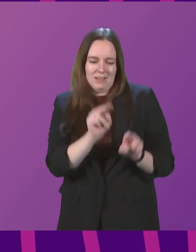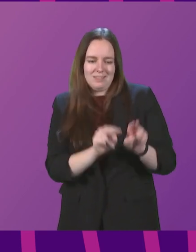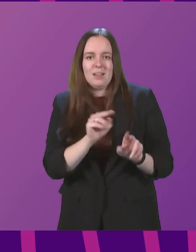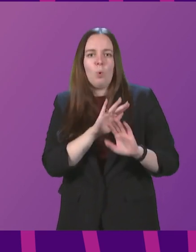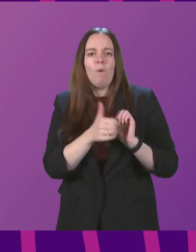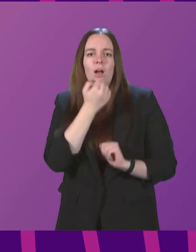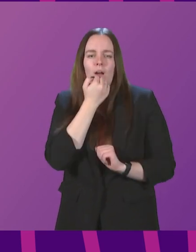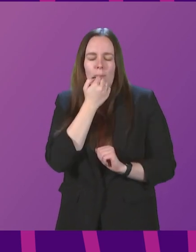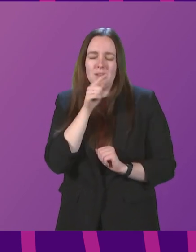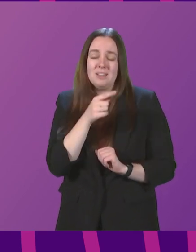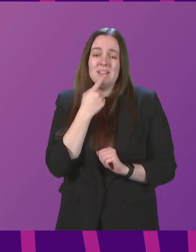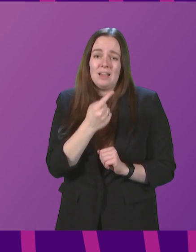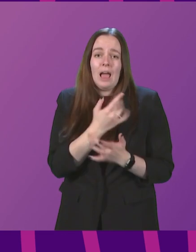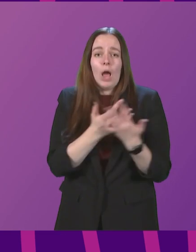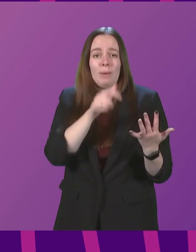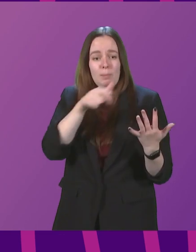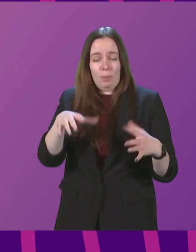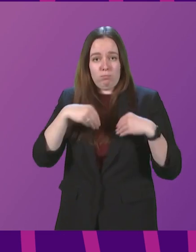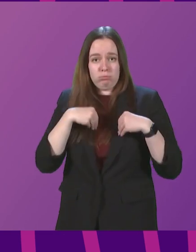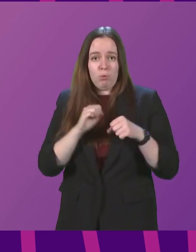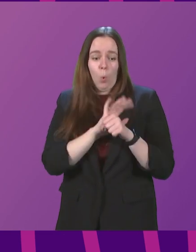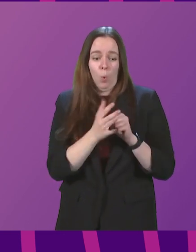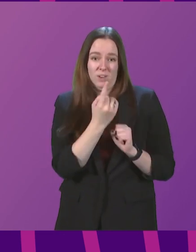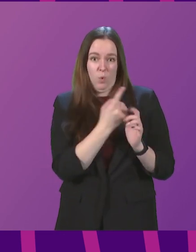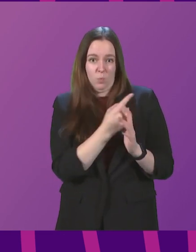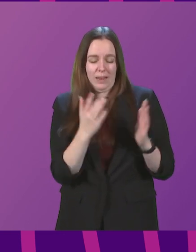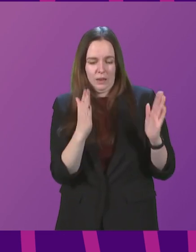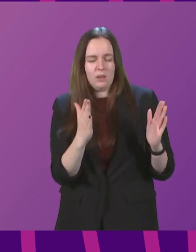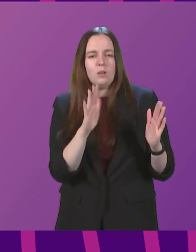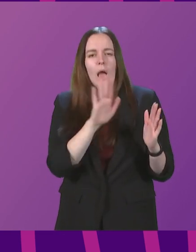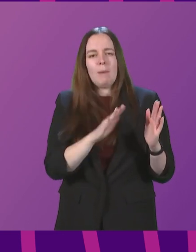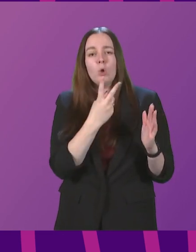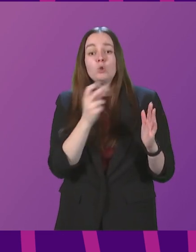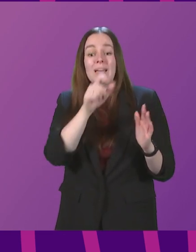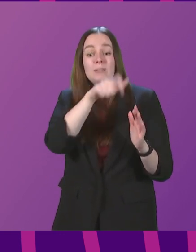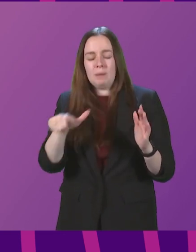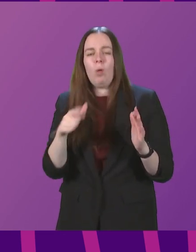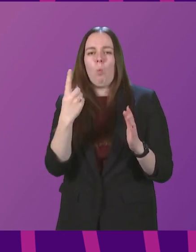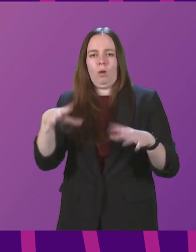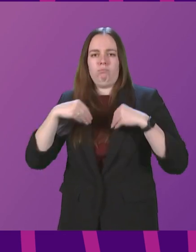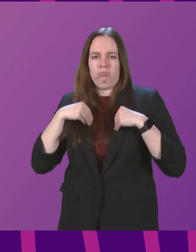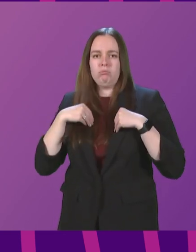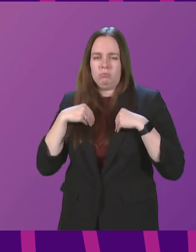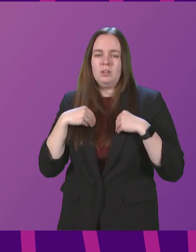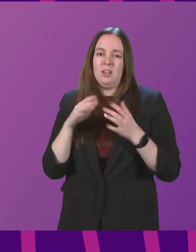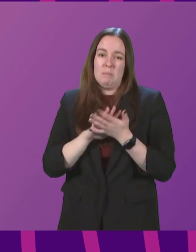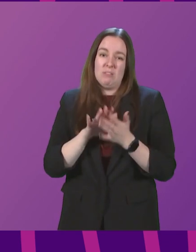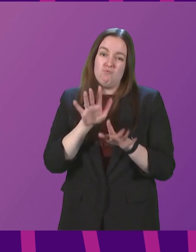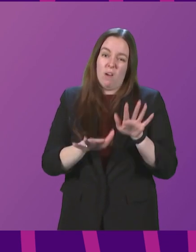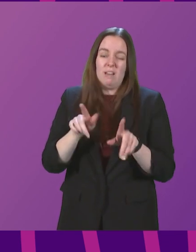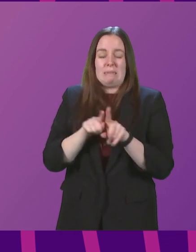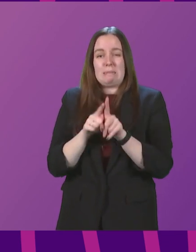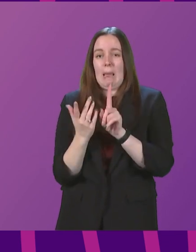It indicated that the number of people with COVID in that week, around one in 20, was broadly the same as in the previous week.